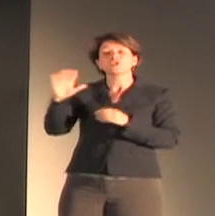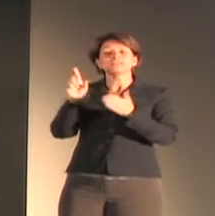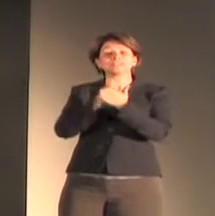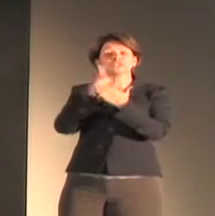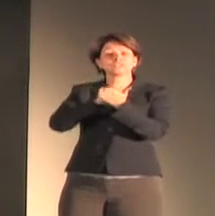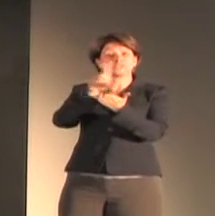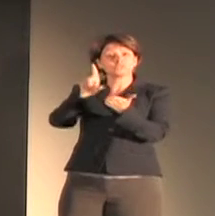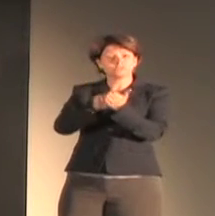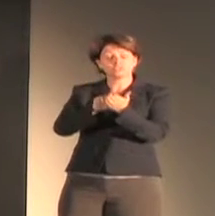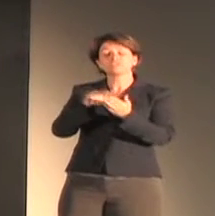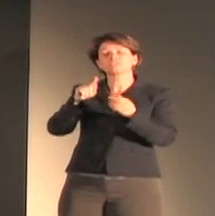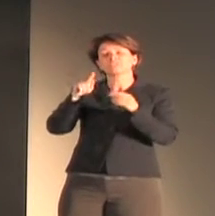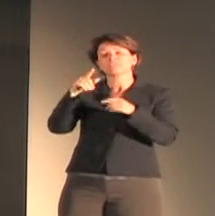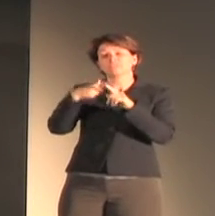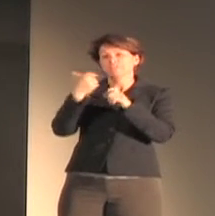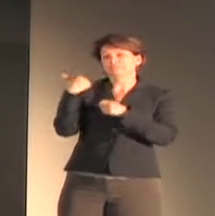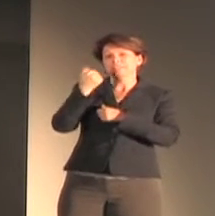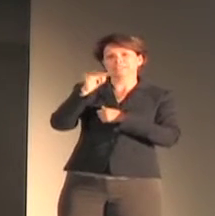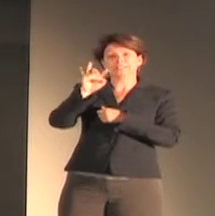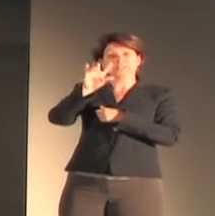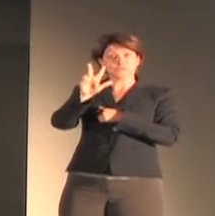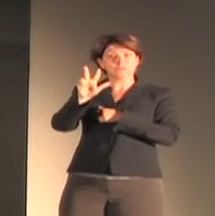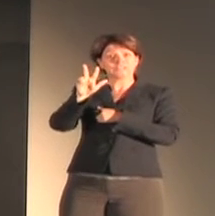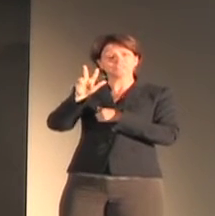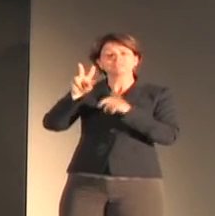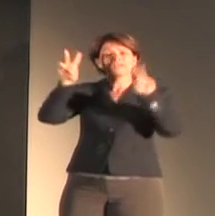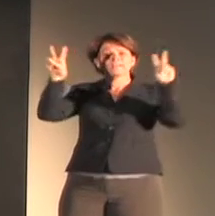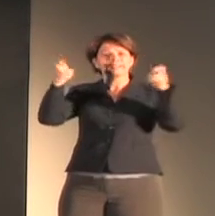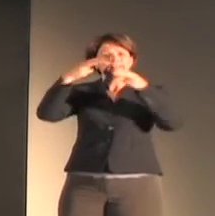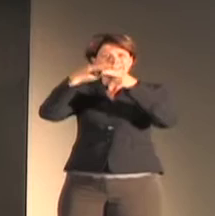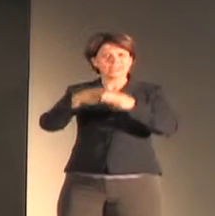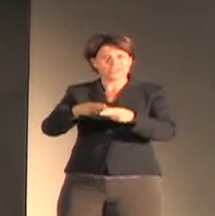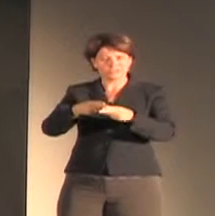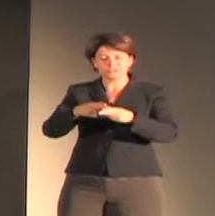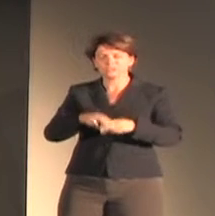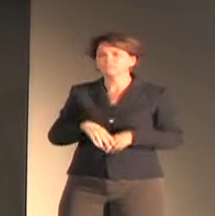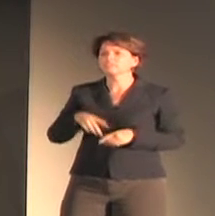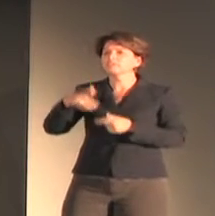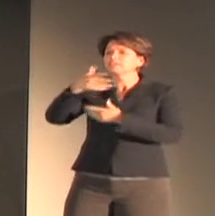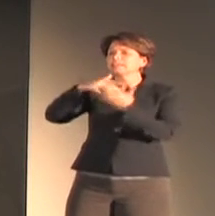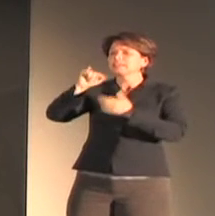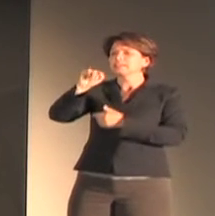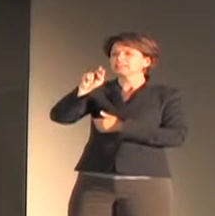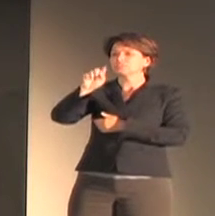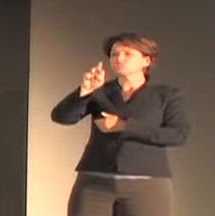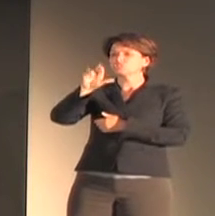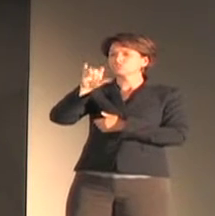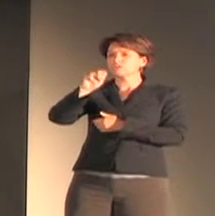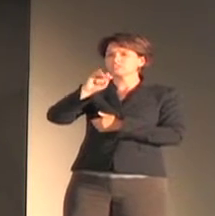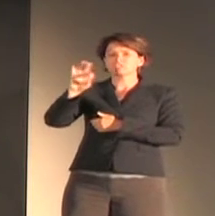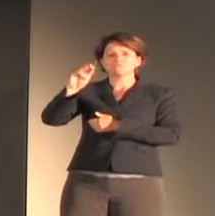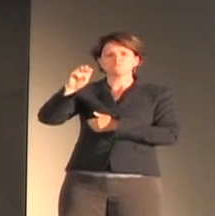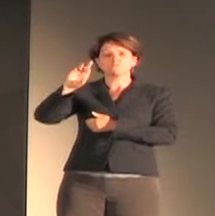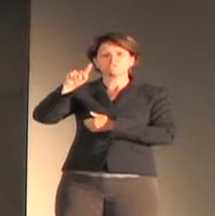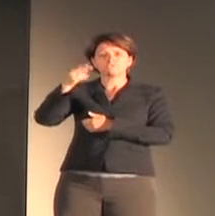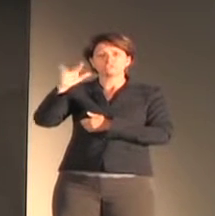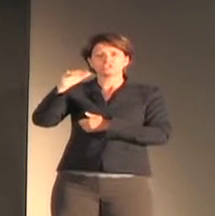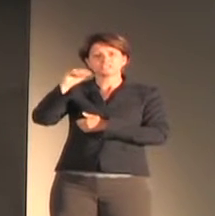Interaction of Morphology and Syntax in American Sign Language,